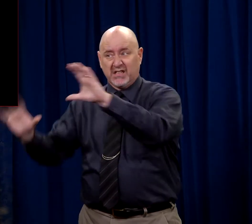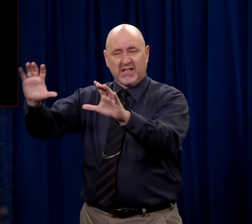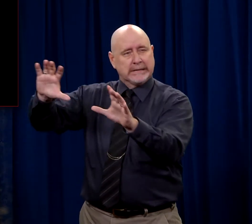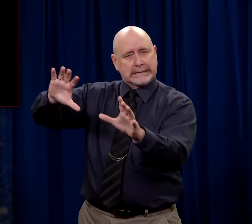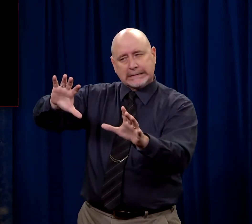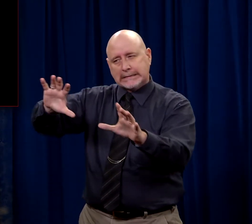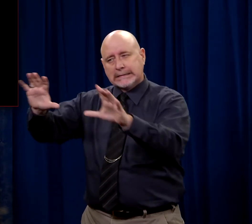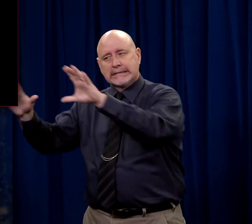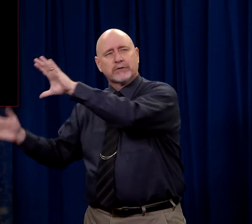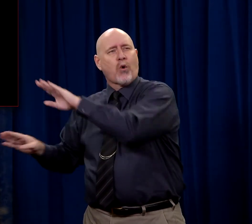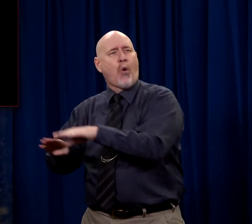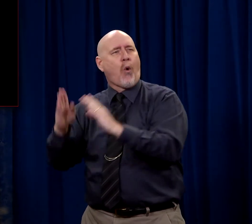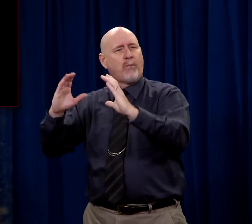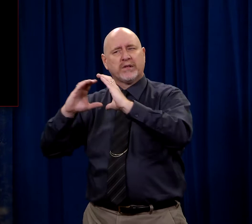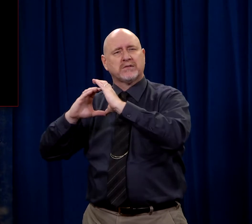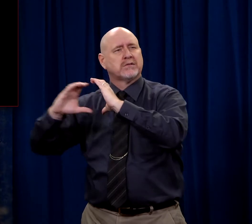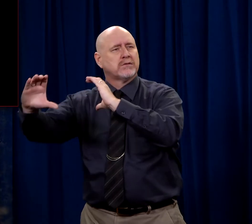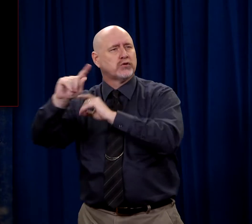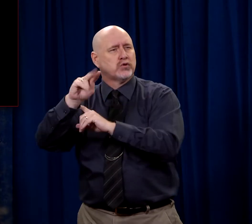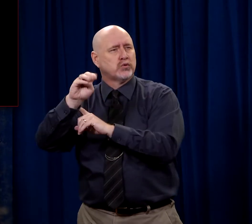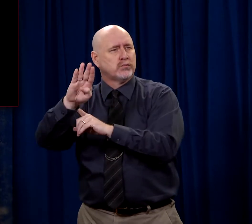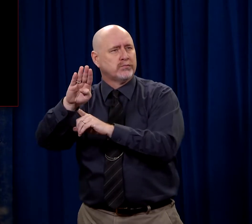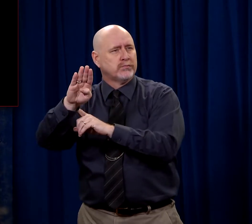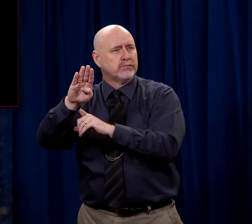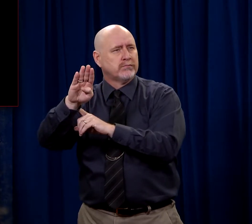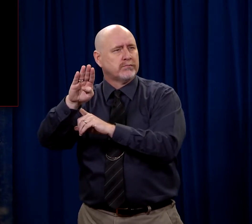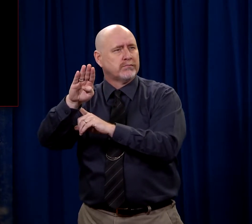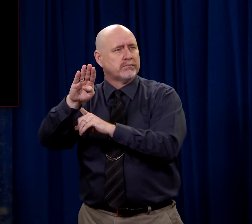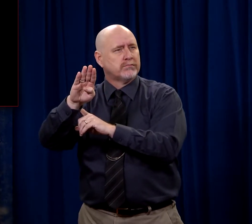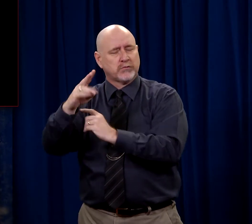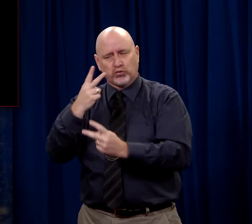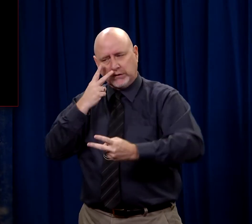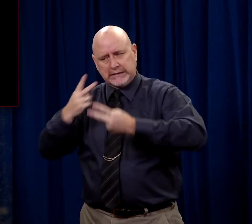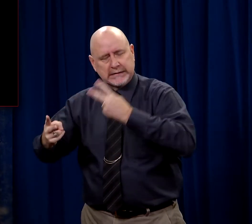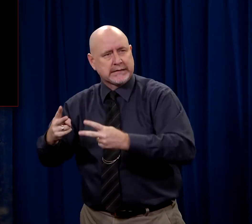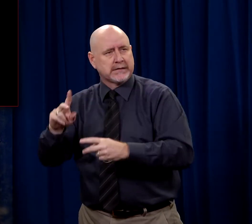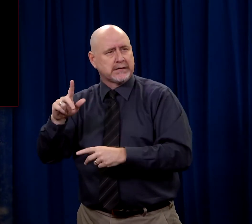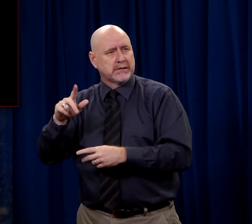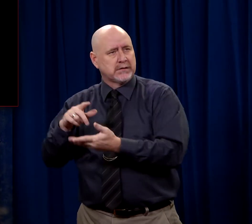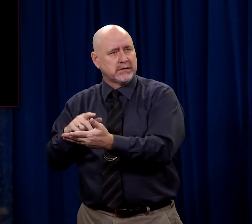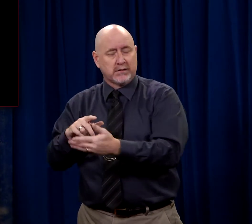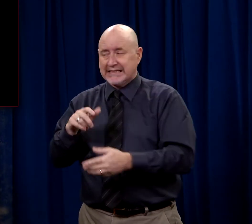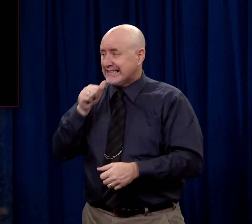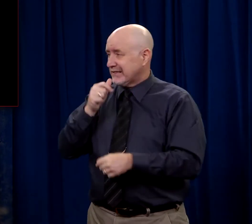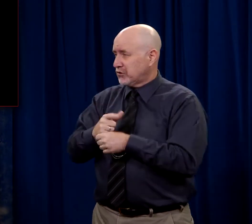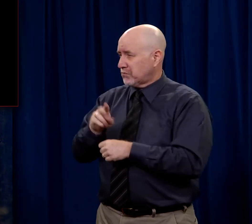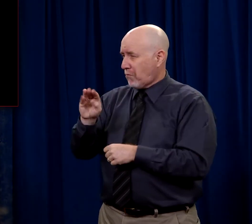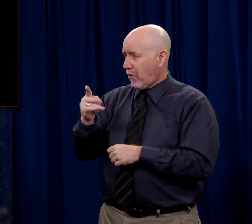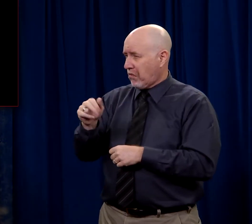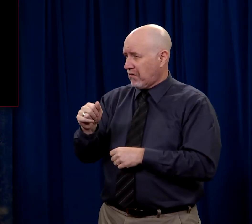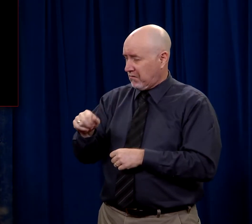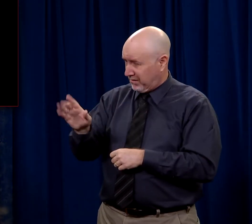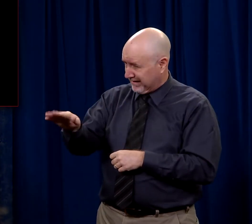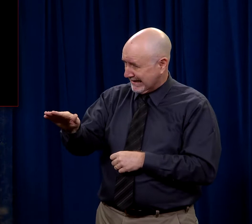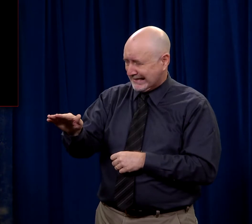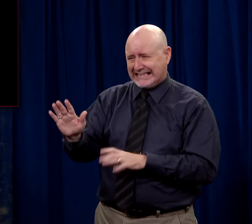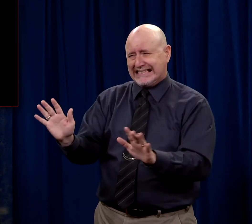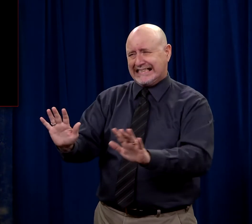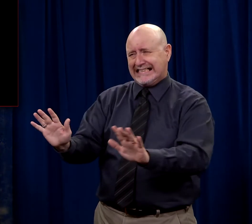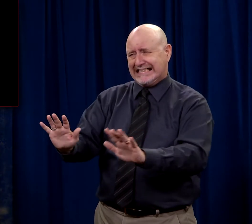stone over the mouth of the tomb. Uncover the grave. Martha said, you